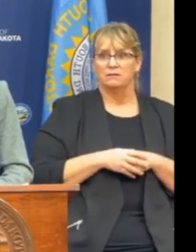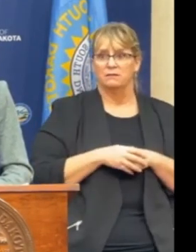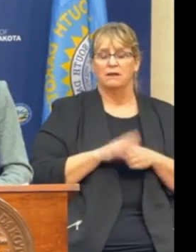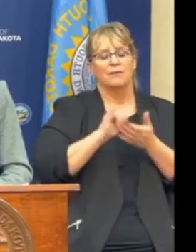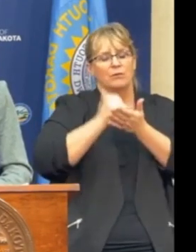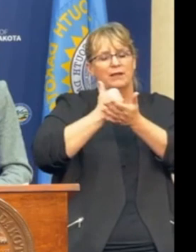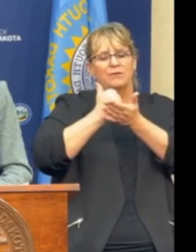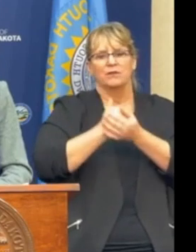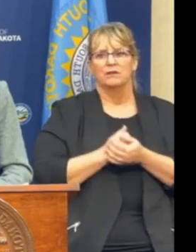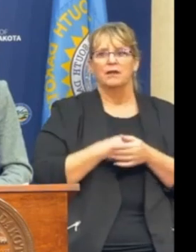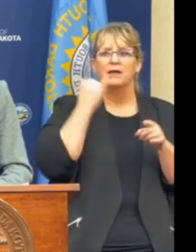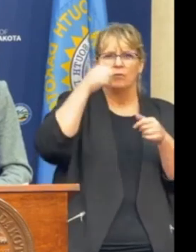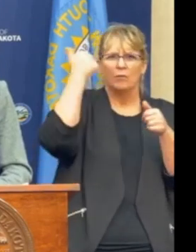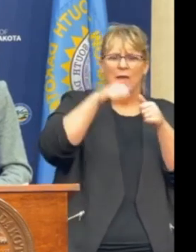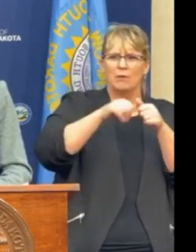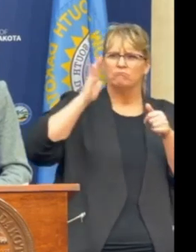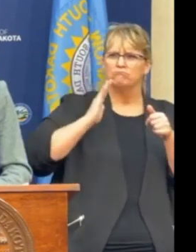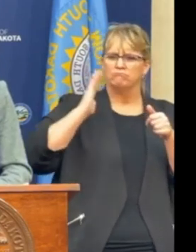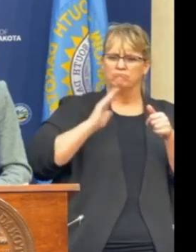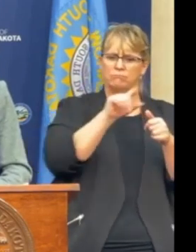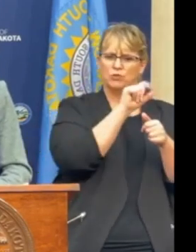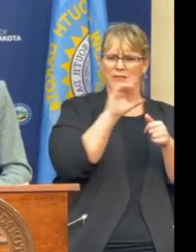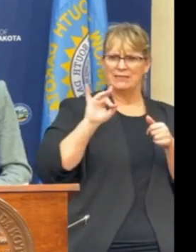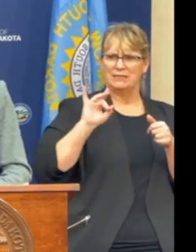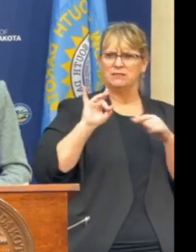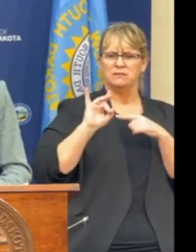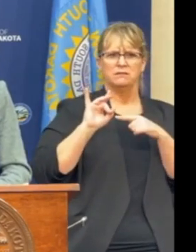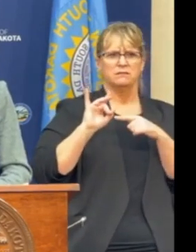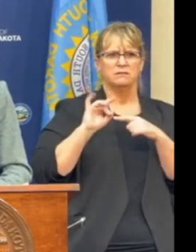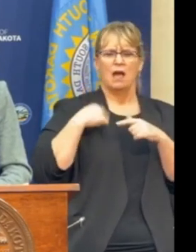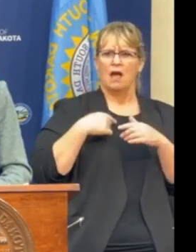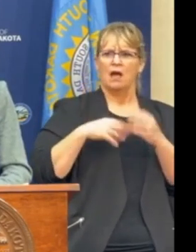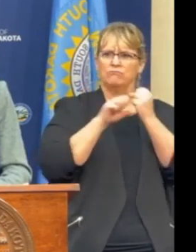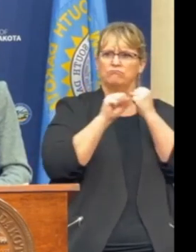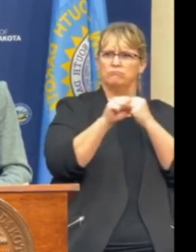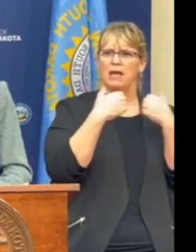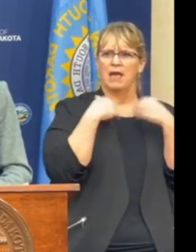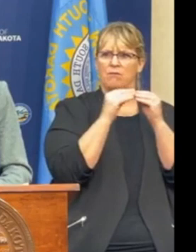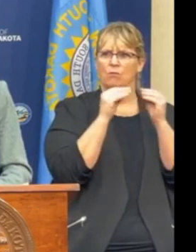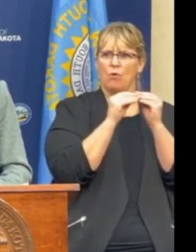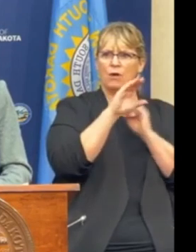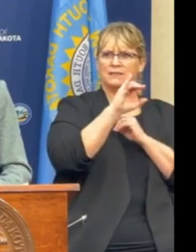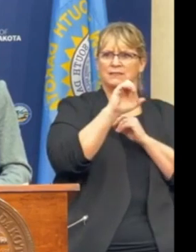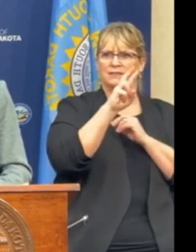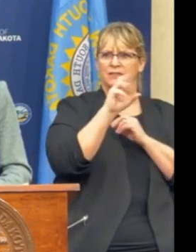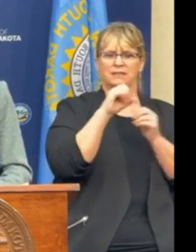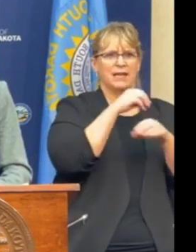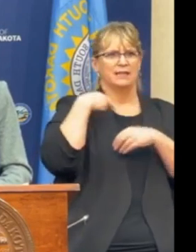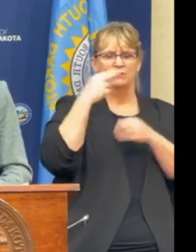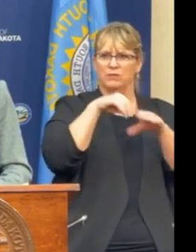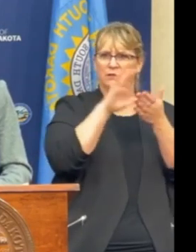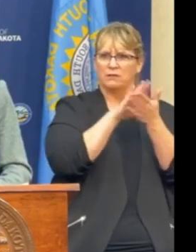helpful. If you remember back in 2018 I campaigned on putting more civics and history into our